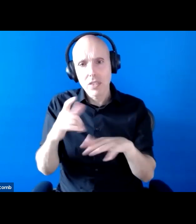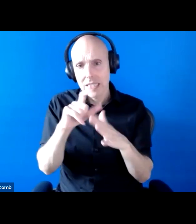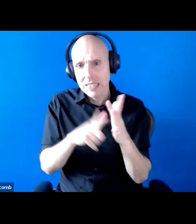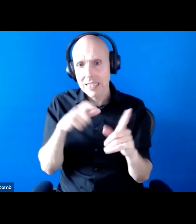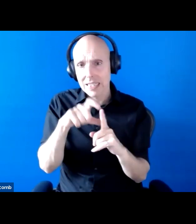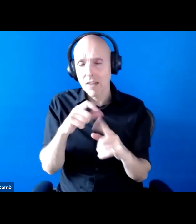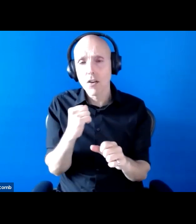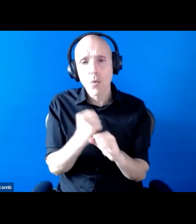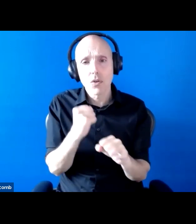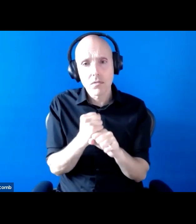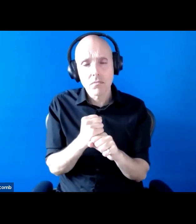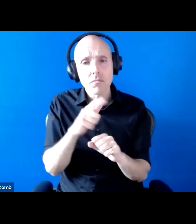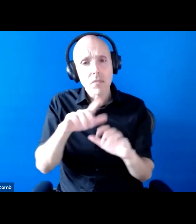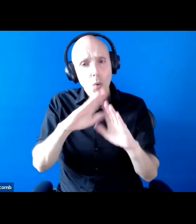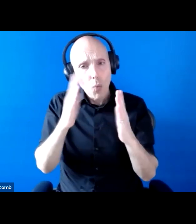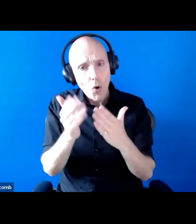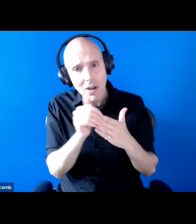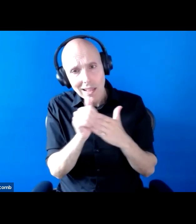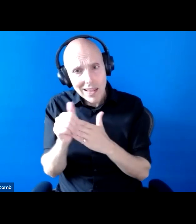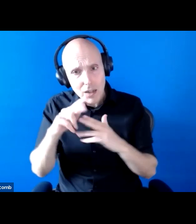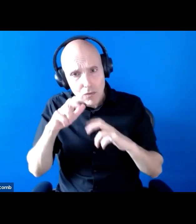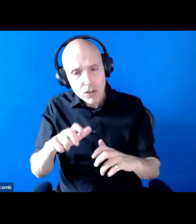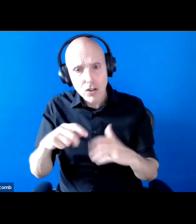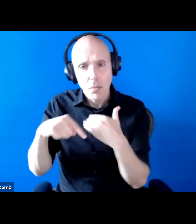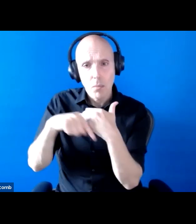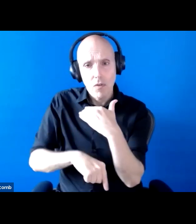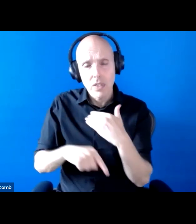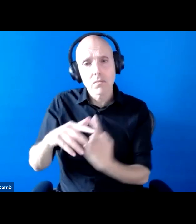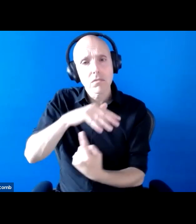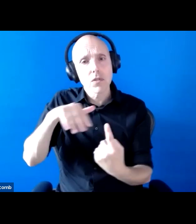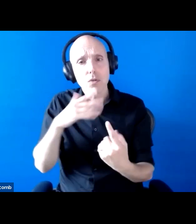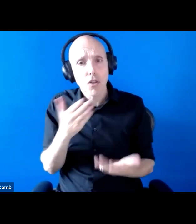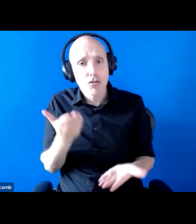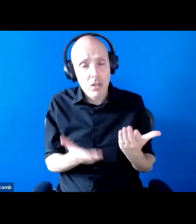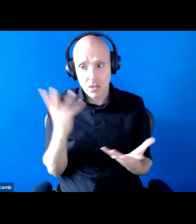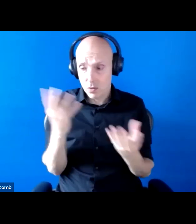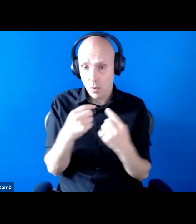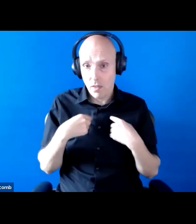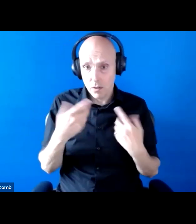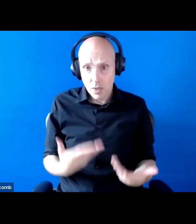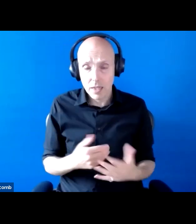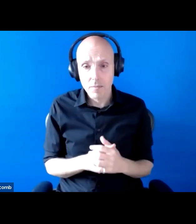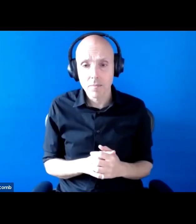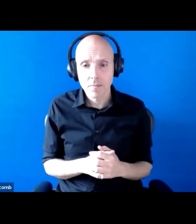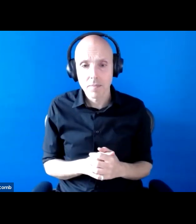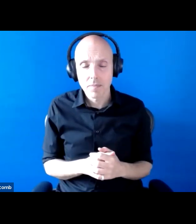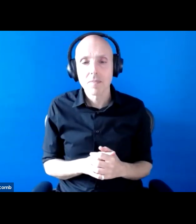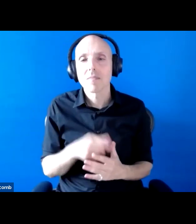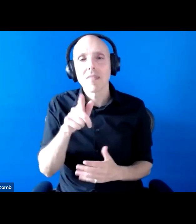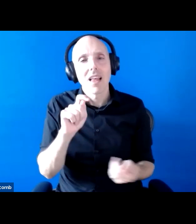researcher in poverty and social justice and is here with us today. The BPI was set up, sorry, using those acronyms, BPI